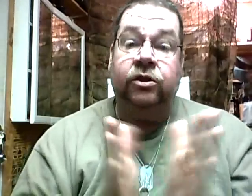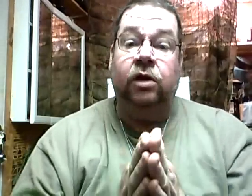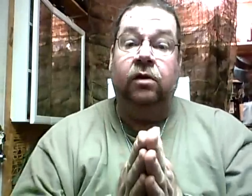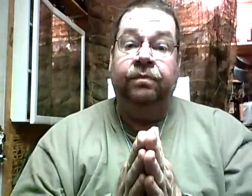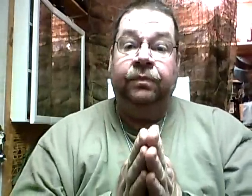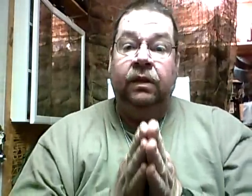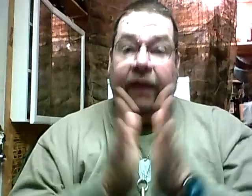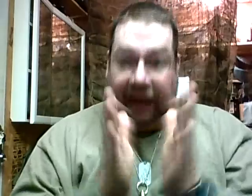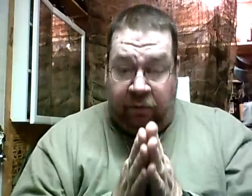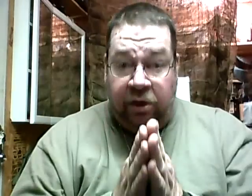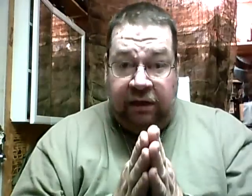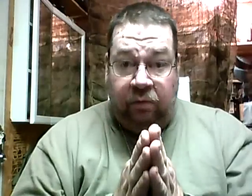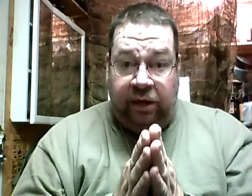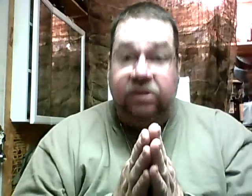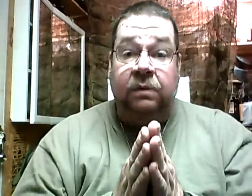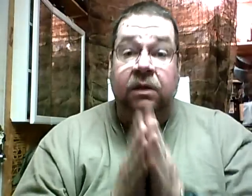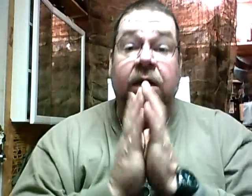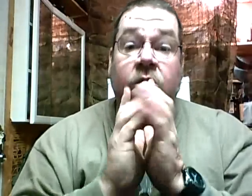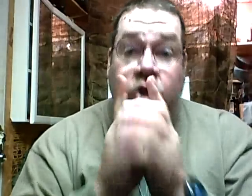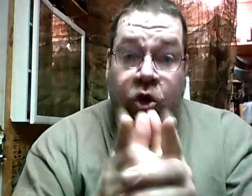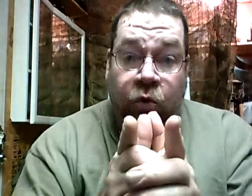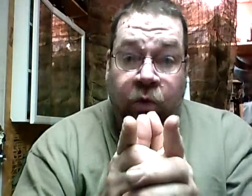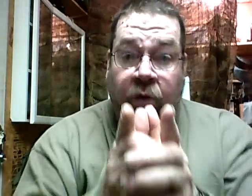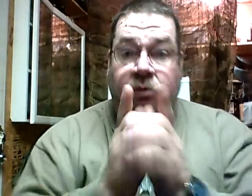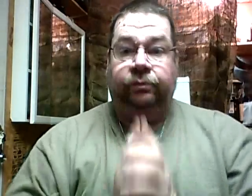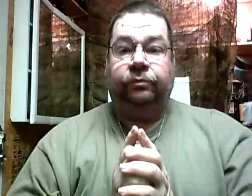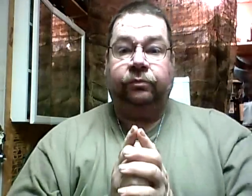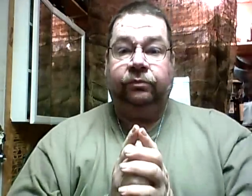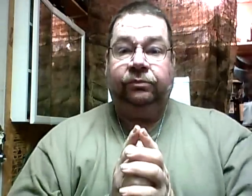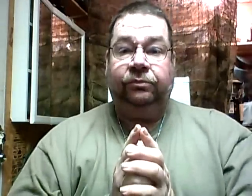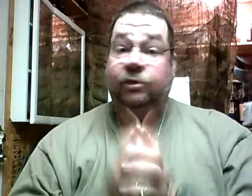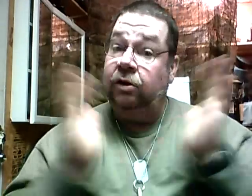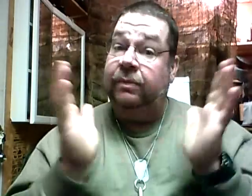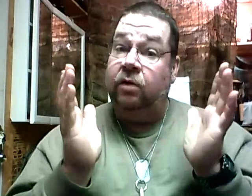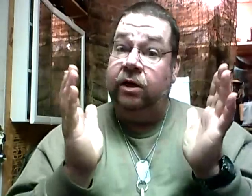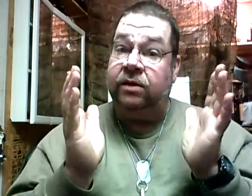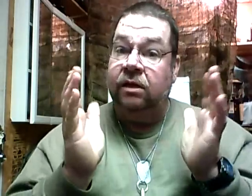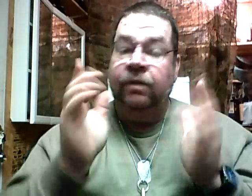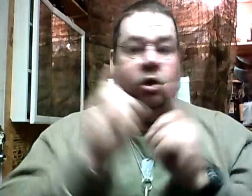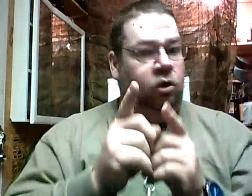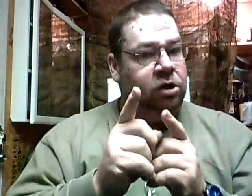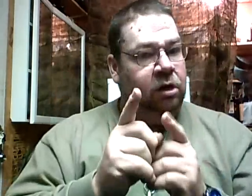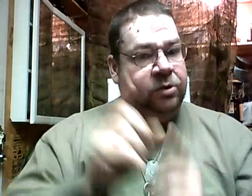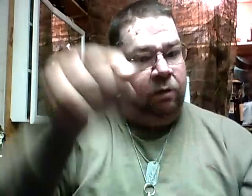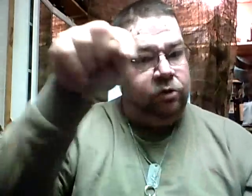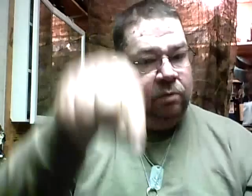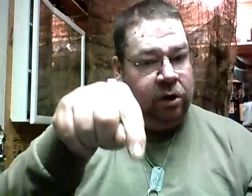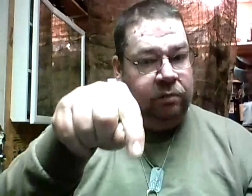let you know that I want to give away something that you want. So let me know what it is. New subs. I want you to market.